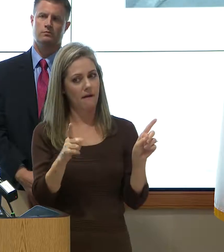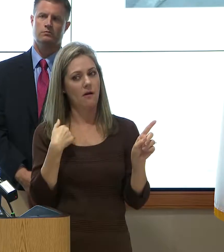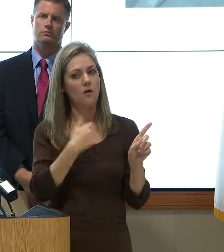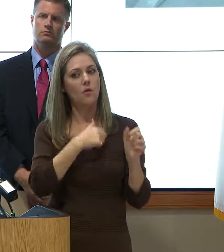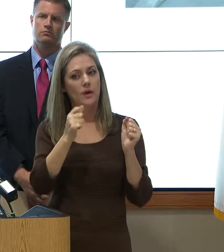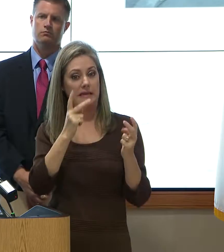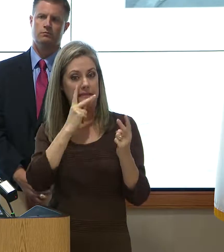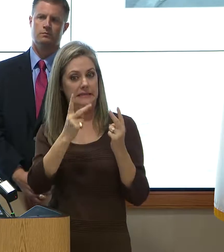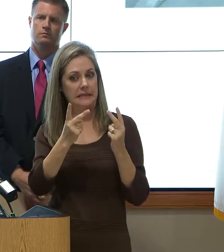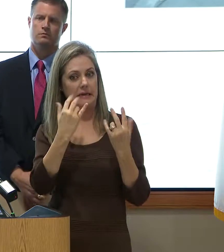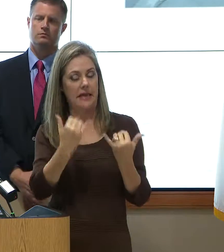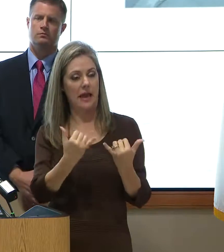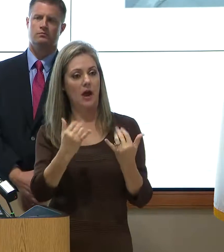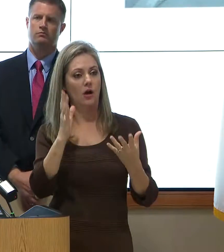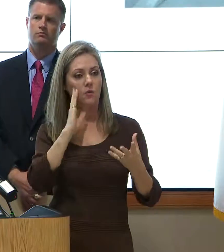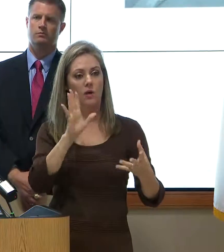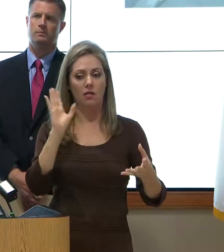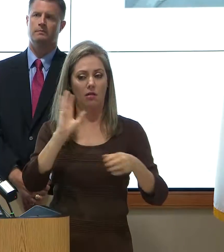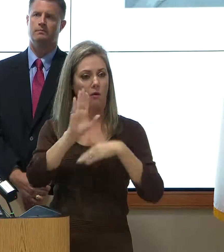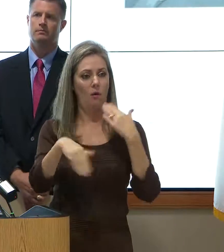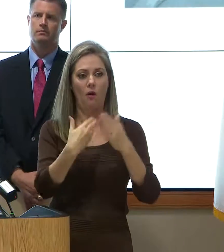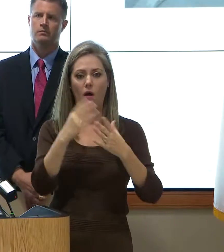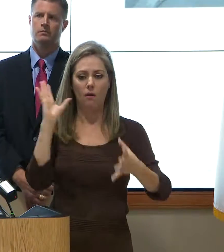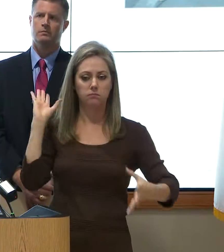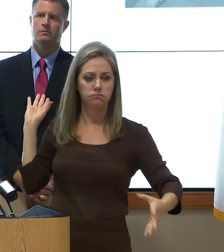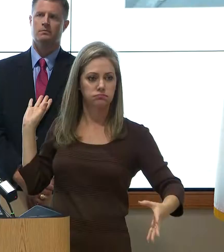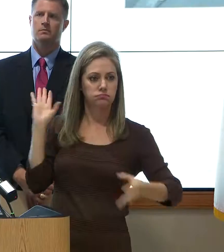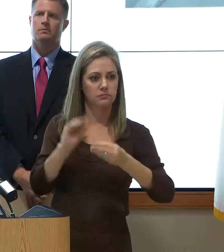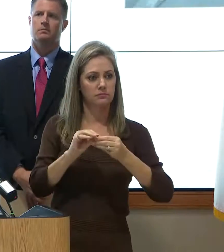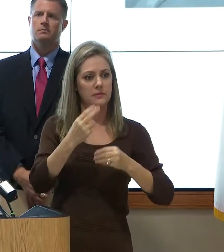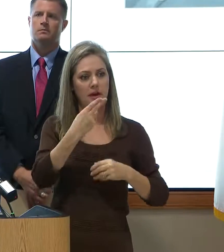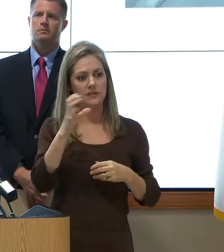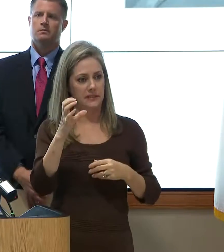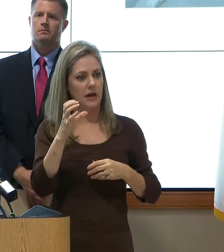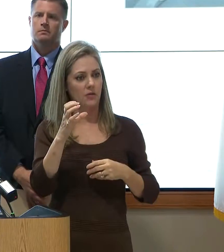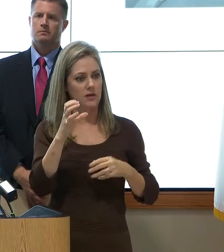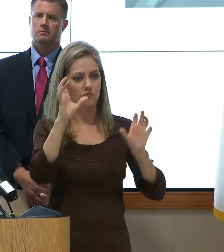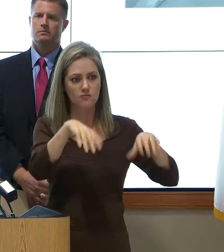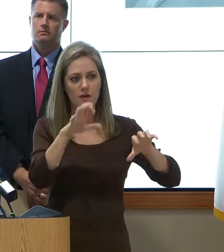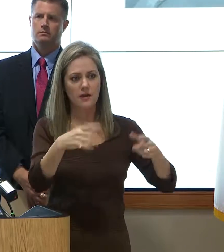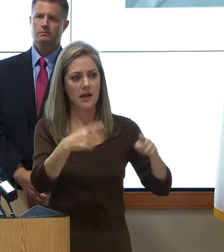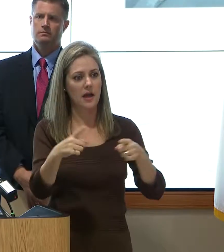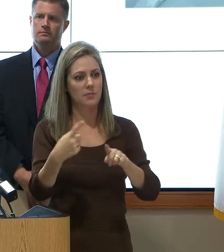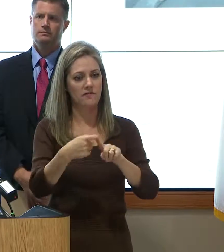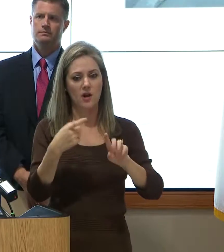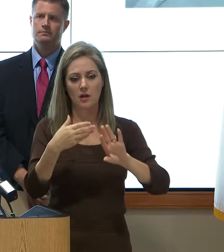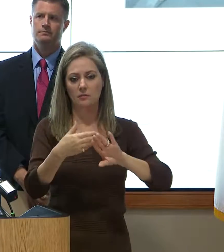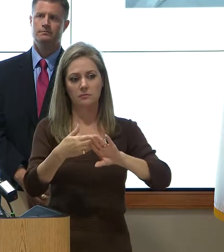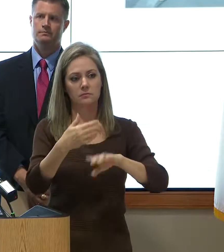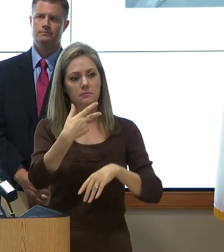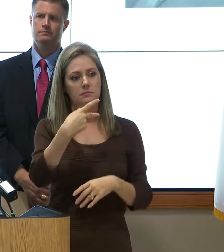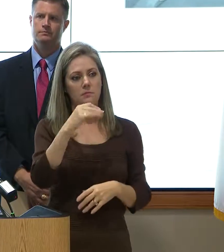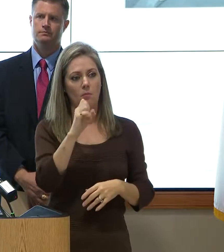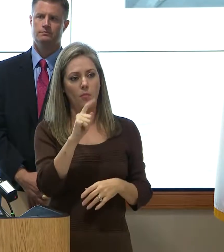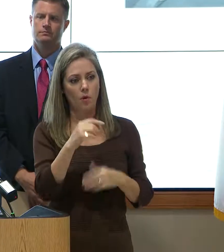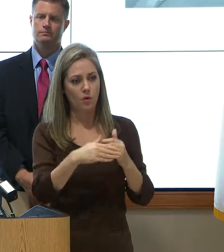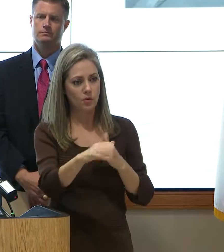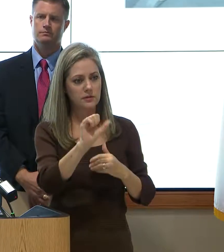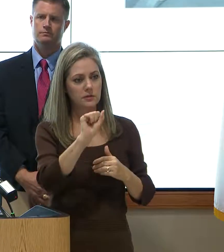some idea. This will incorporate everything in Harris County that has happened from post-tropical storm Allison